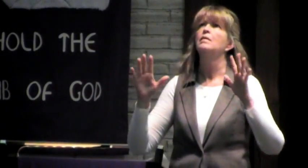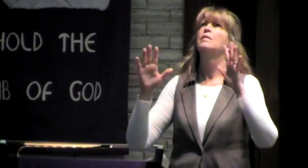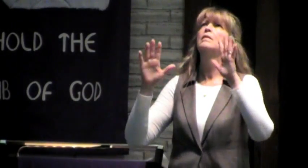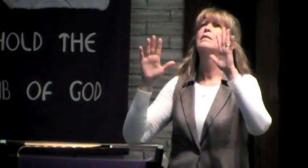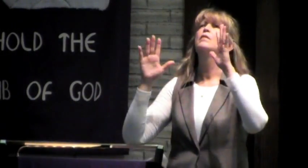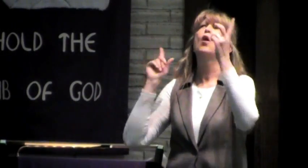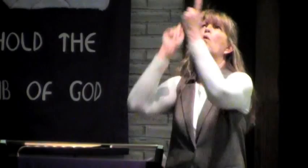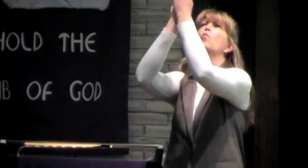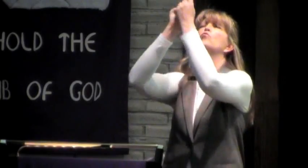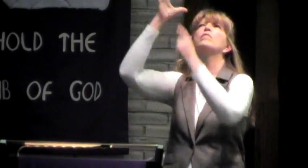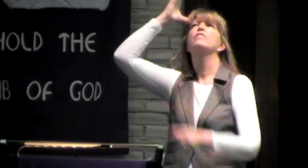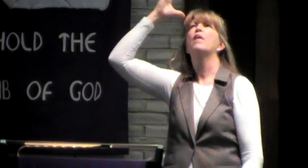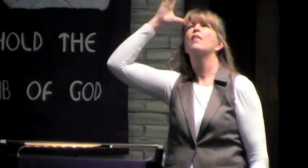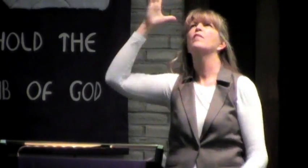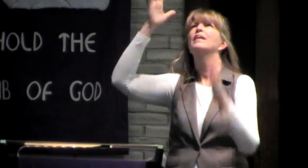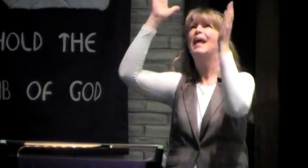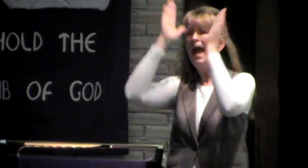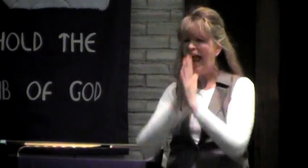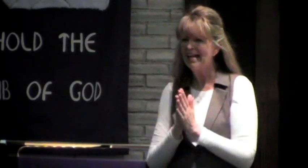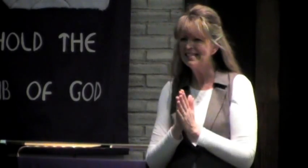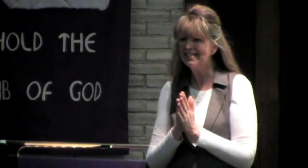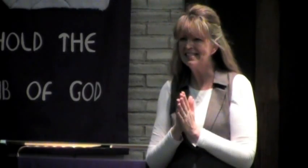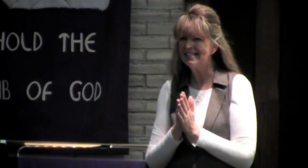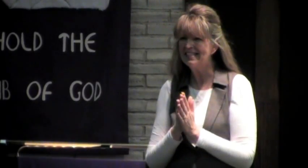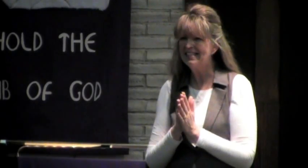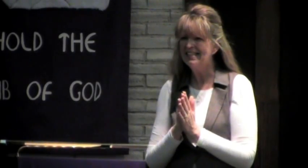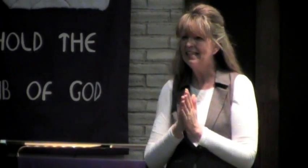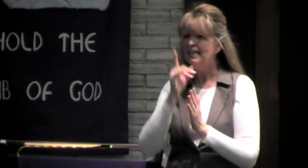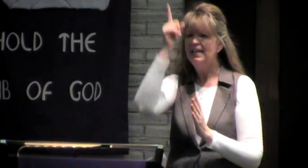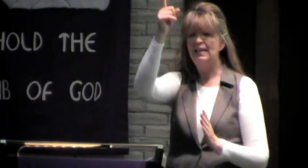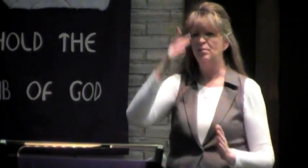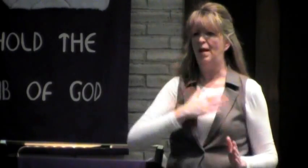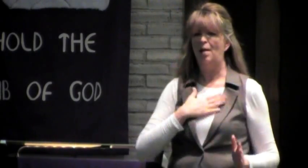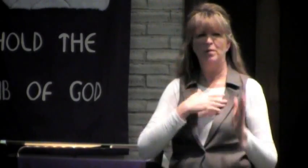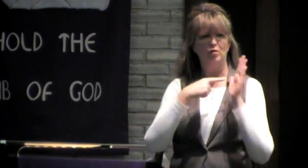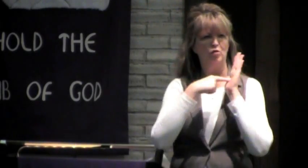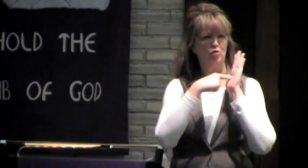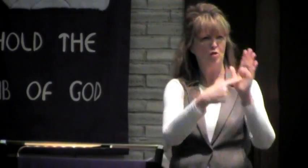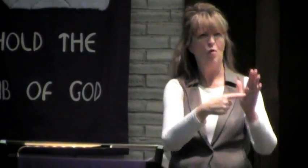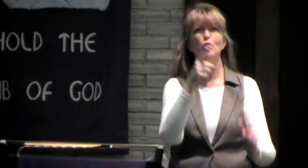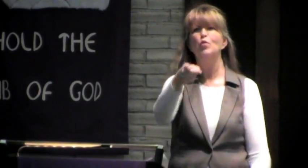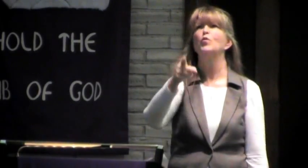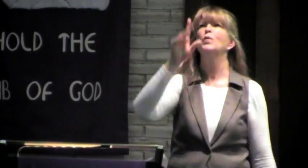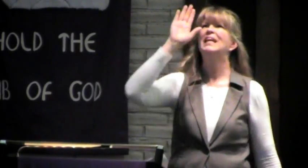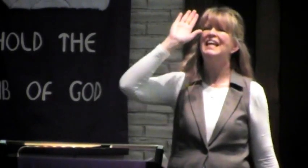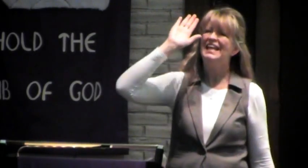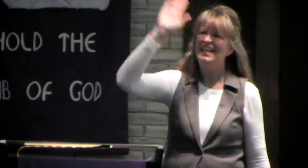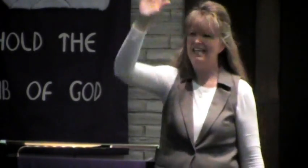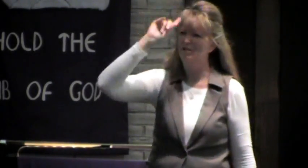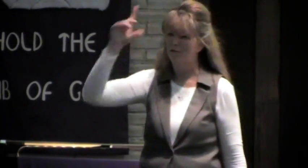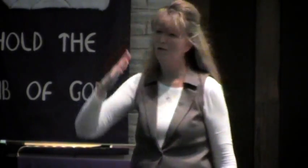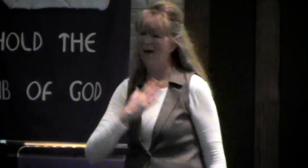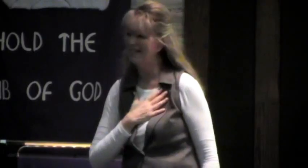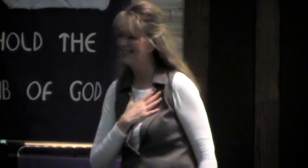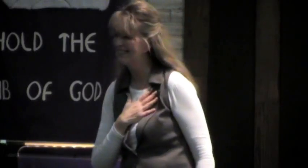sitting in a corner. We need to be going straight to our Father and asking. And He'll be happy to show you